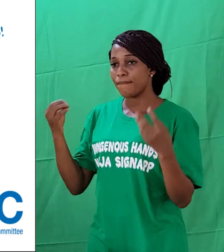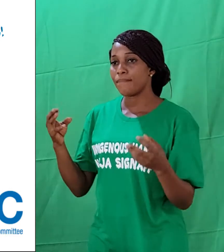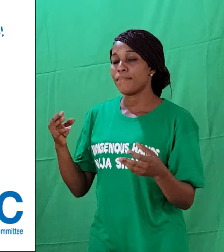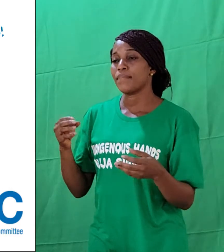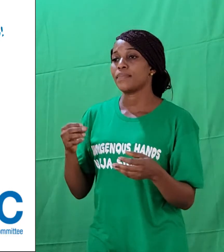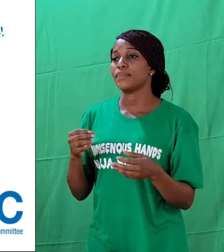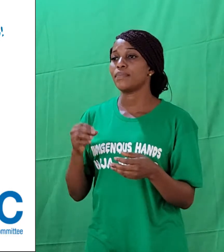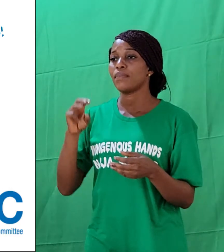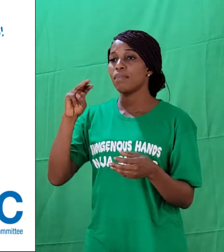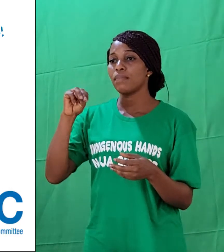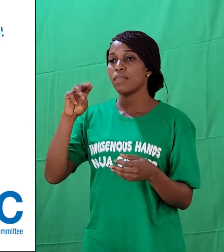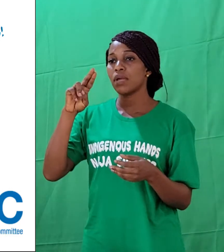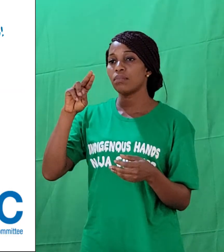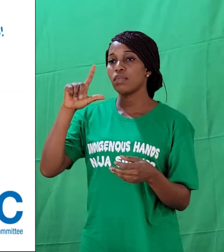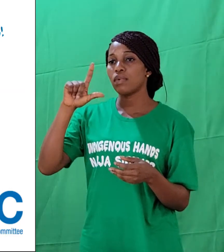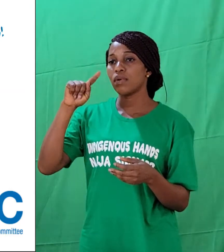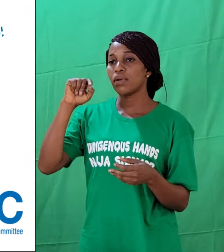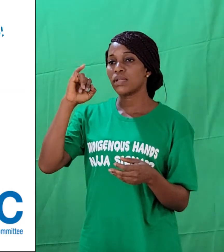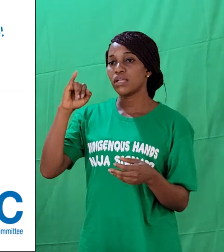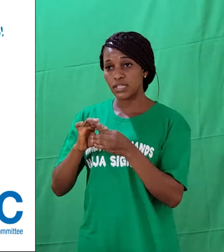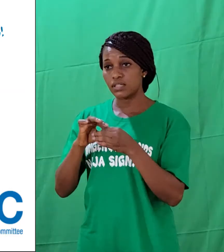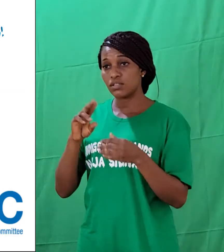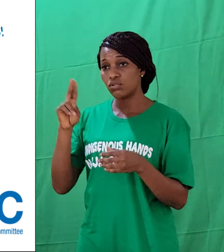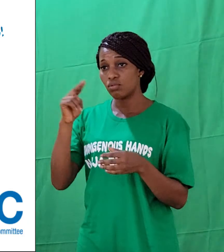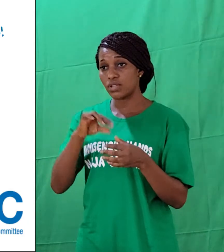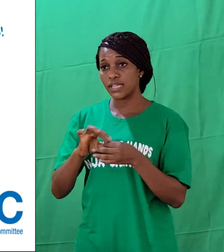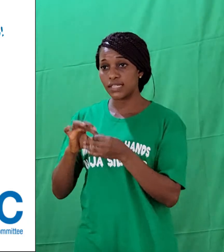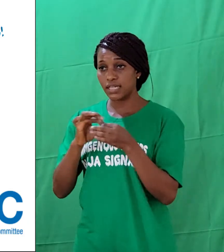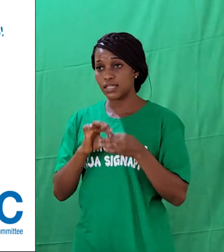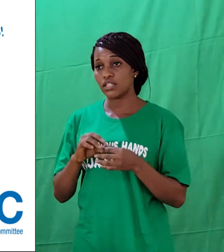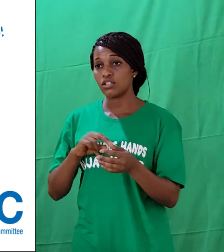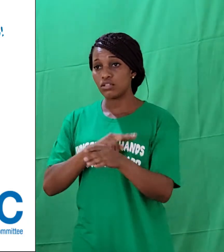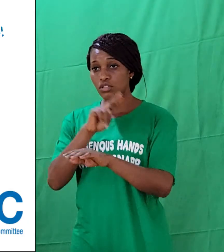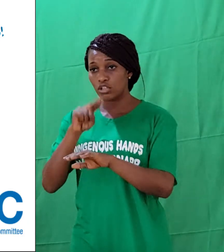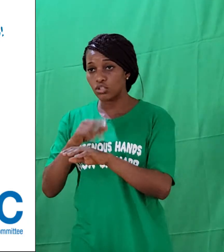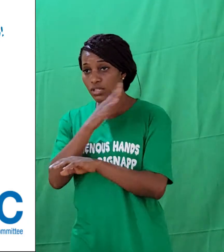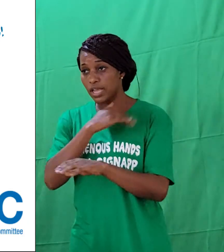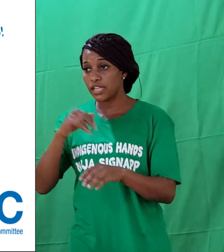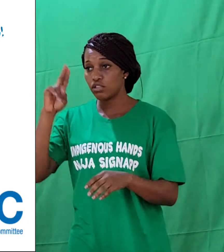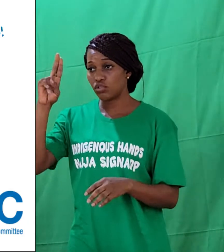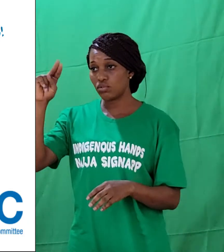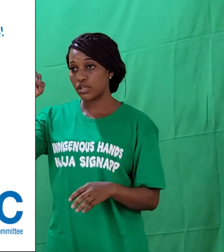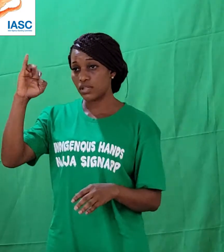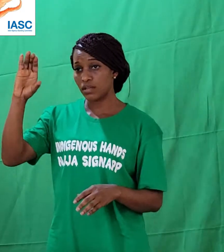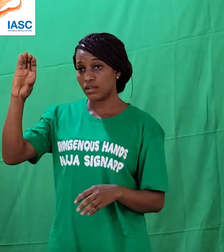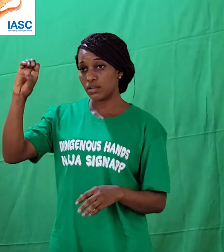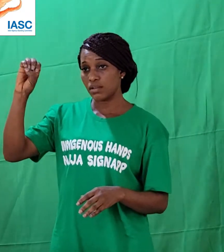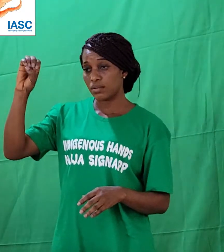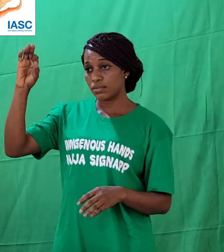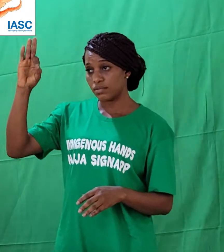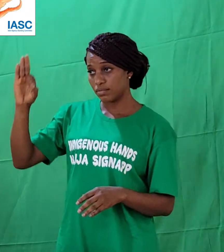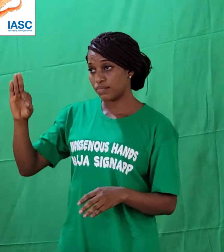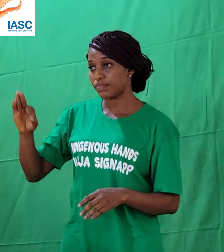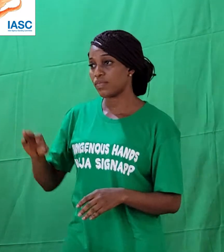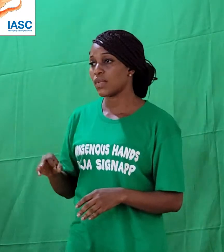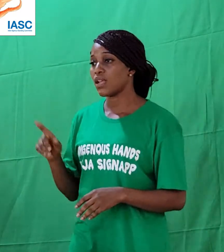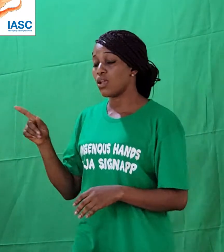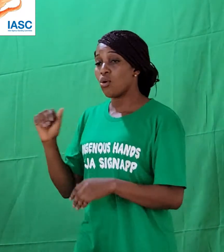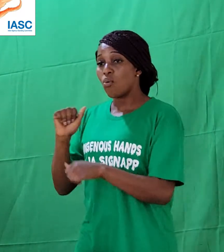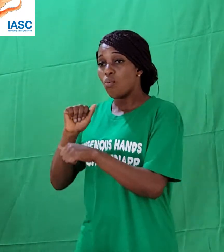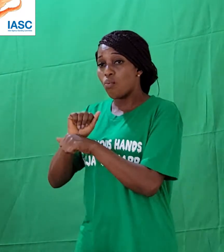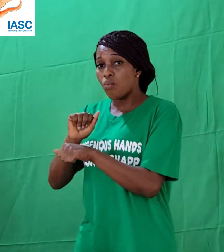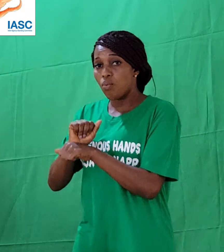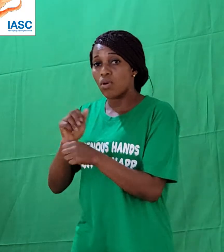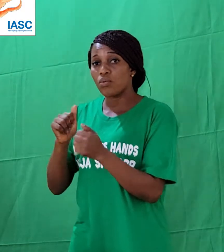multinational organizations. And I worked with some of my team members to translate My Hero Is You